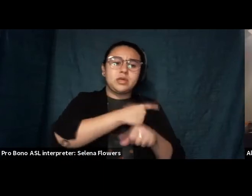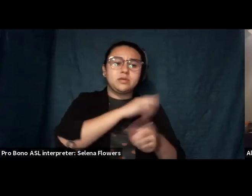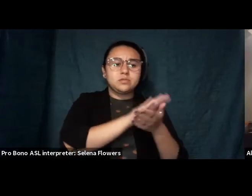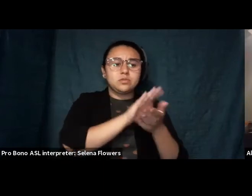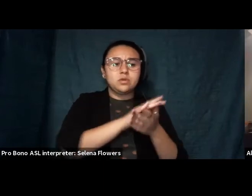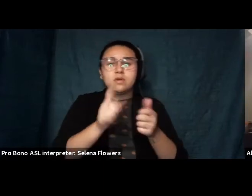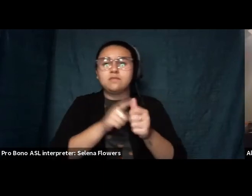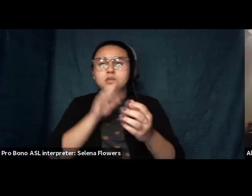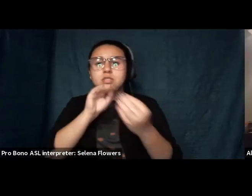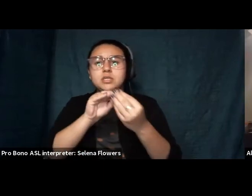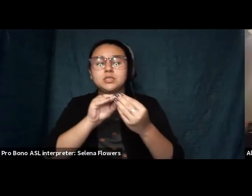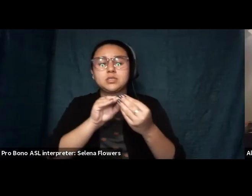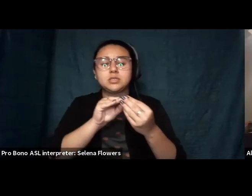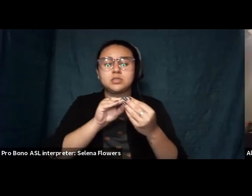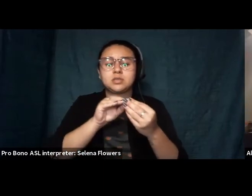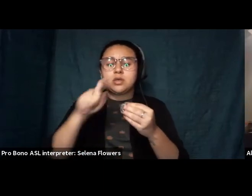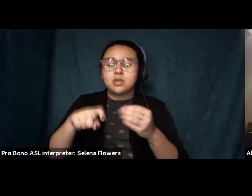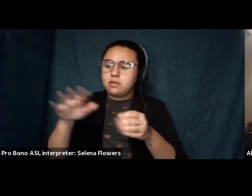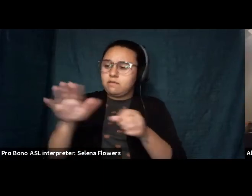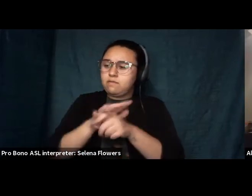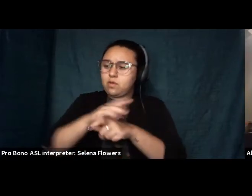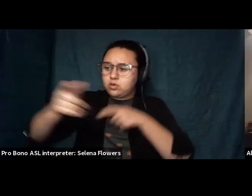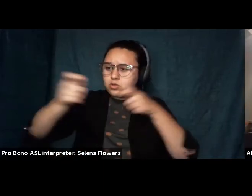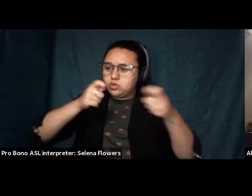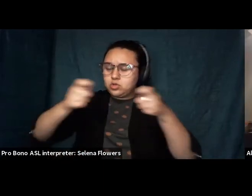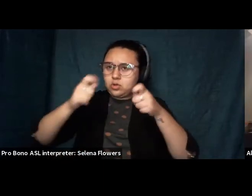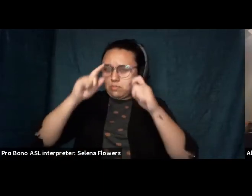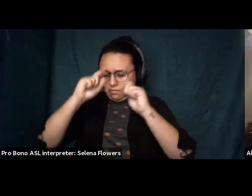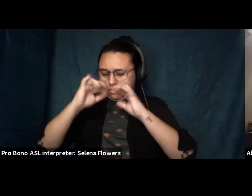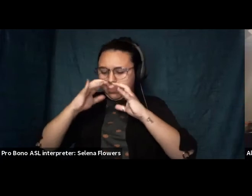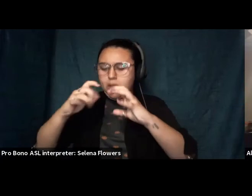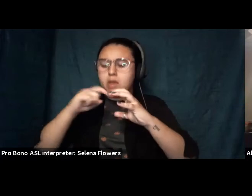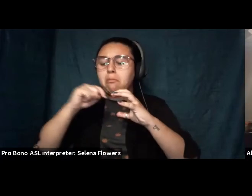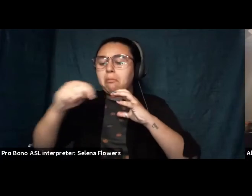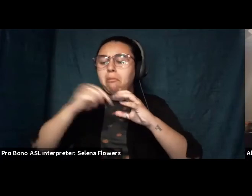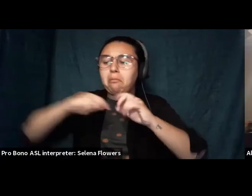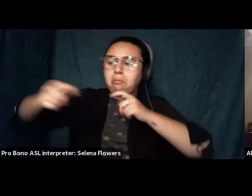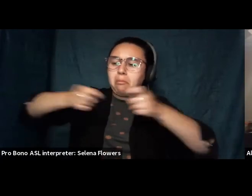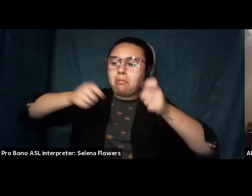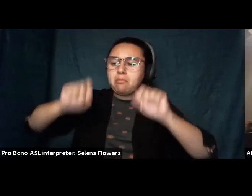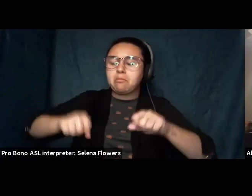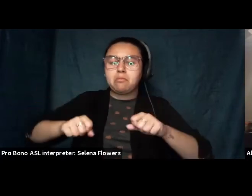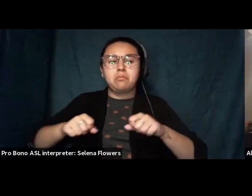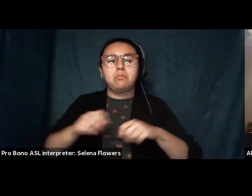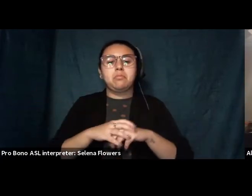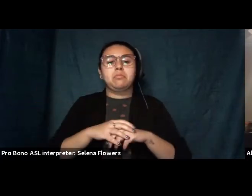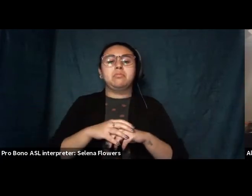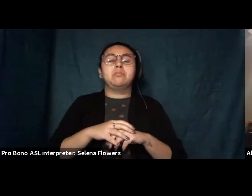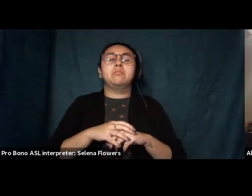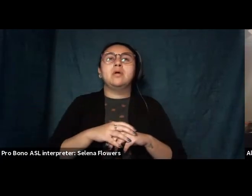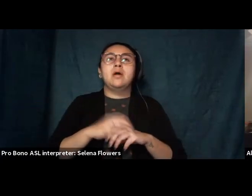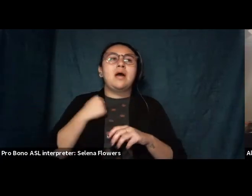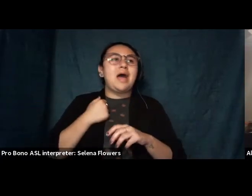full jurisdiction over what my brain holds in its crevices i would allocate less space to song lyrics i am now embarrassed of